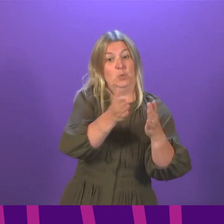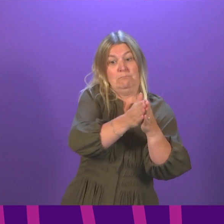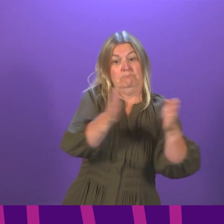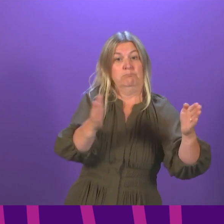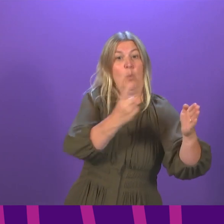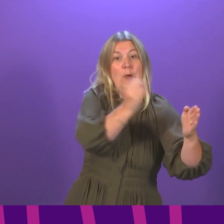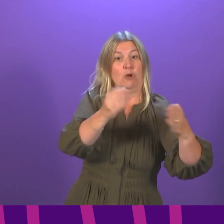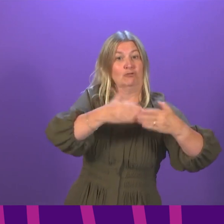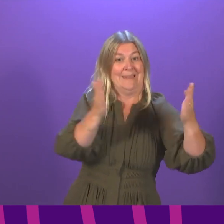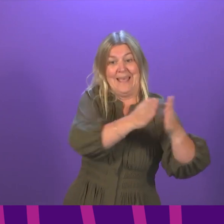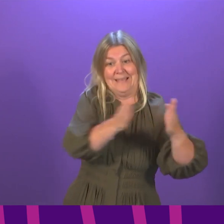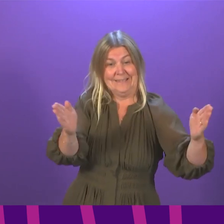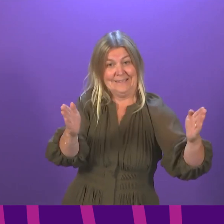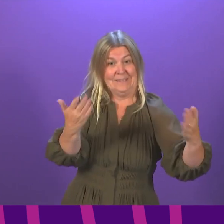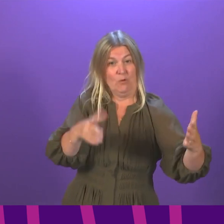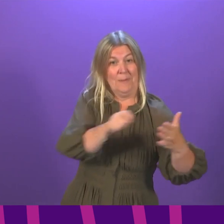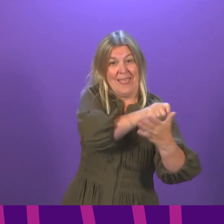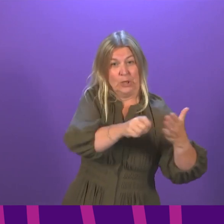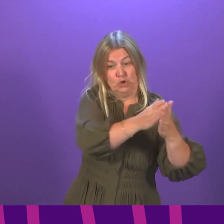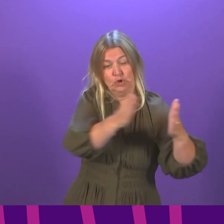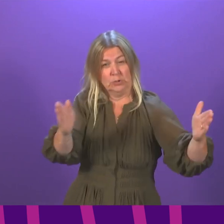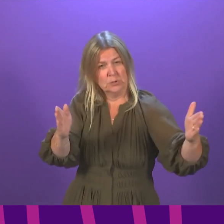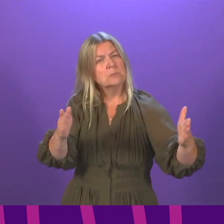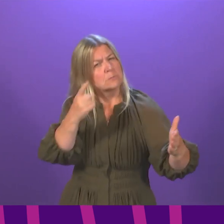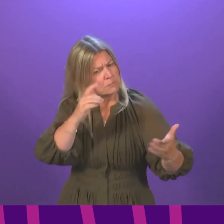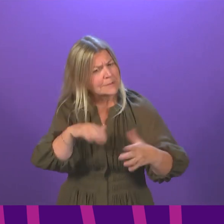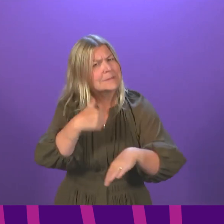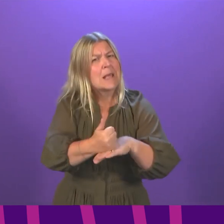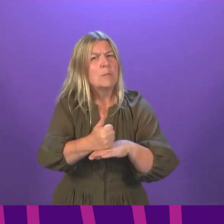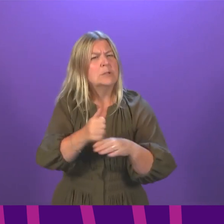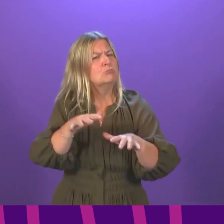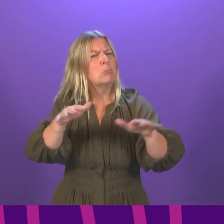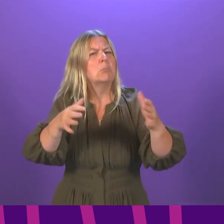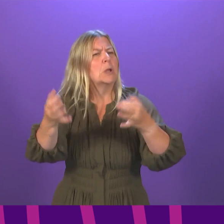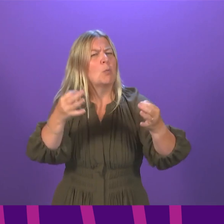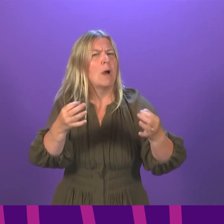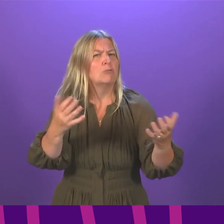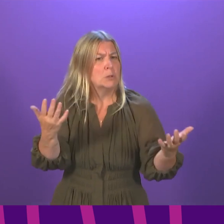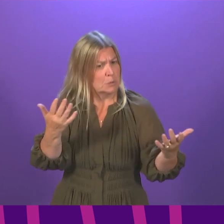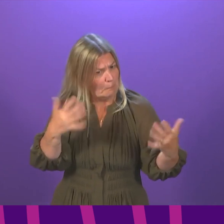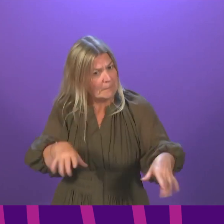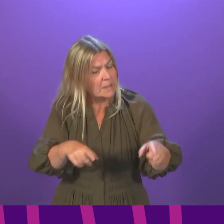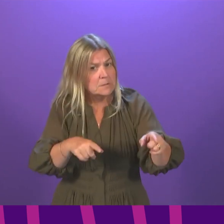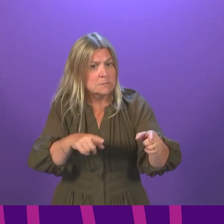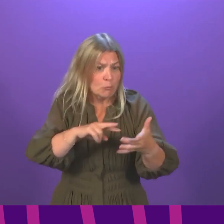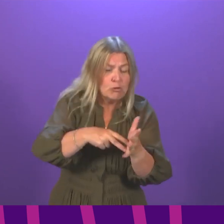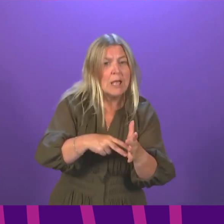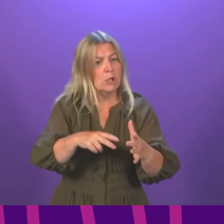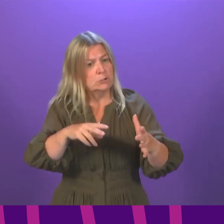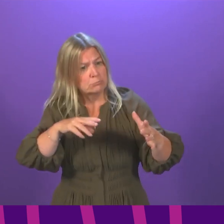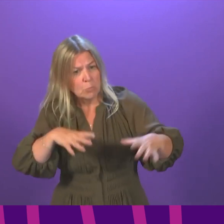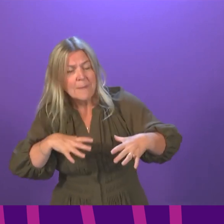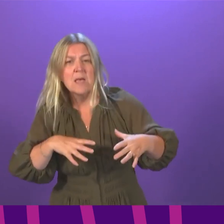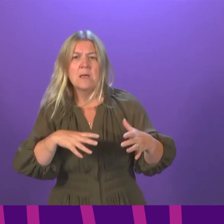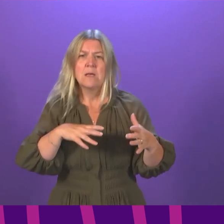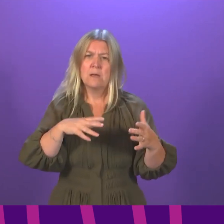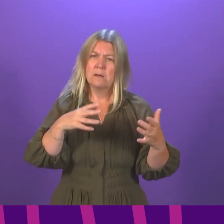outline what steps have been taken to establish a public inquiry and when we can expect to hear a start date,